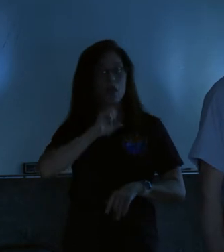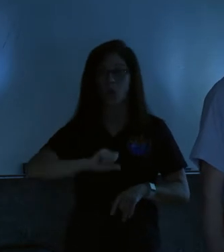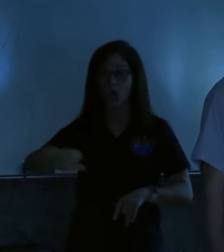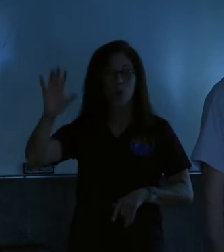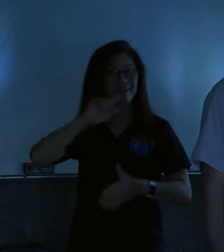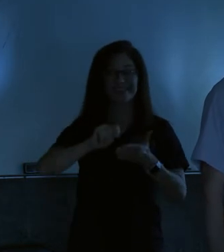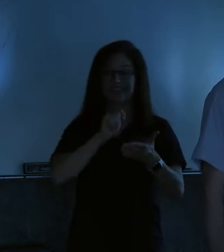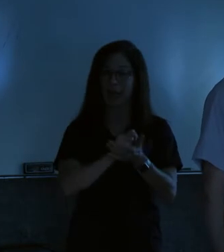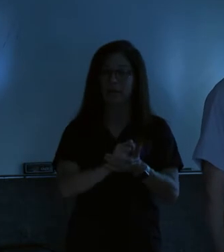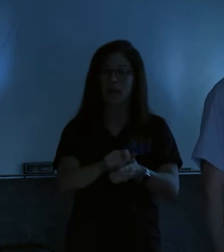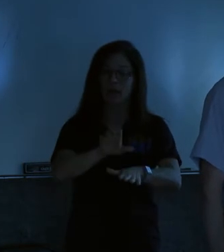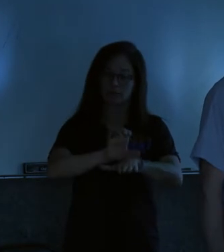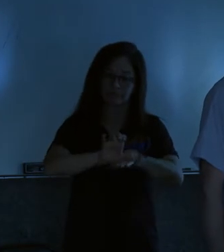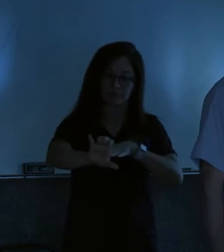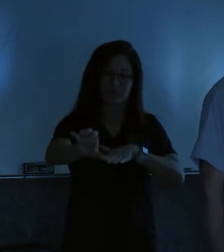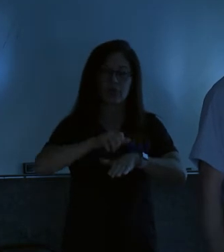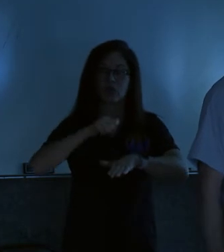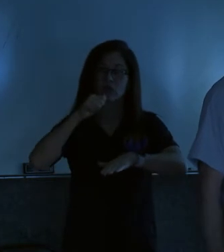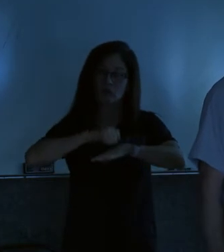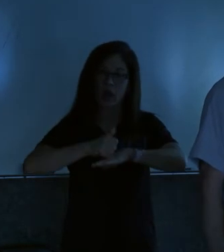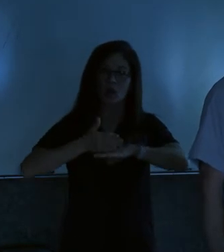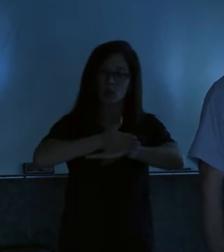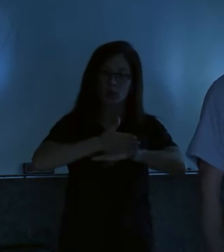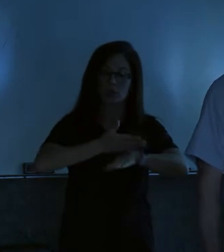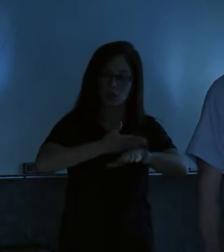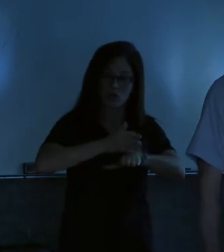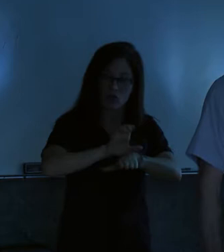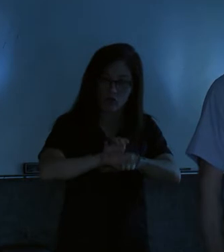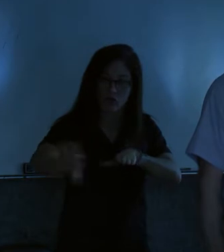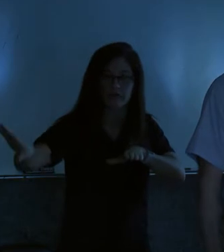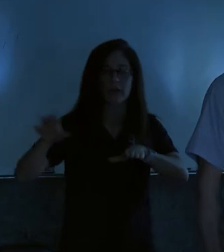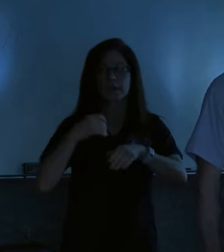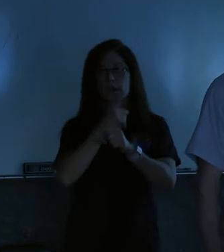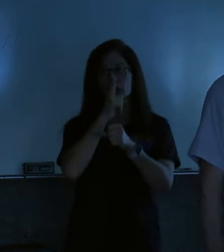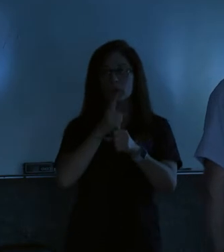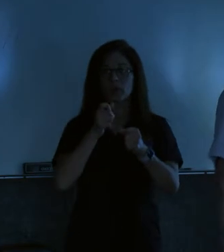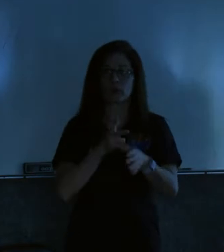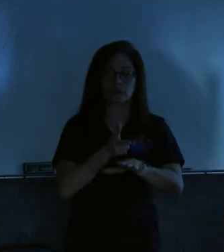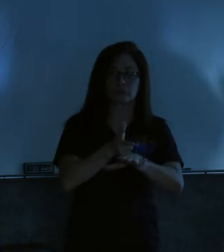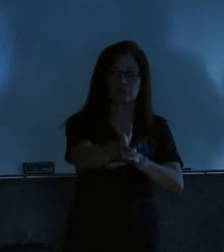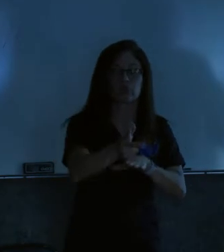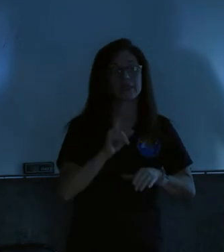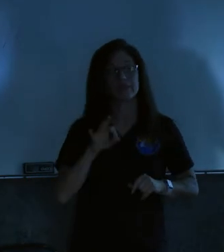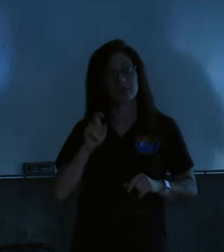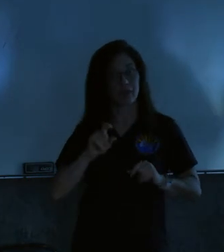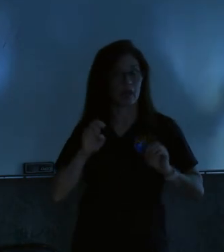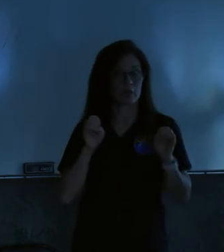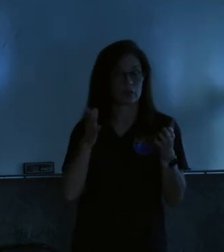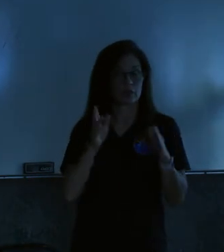rocks and clearing the wood off the road, trying to make those roads safe and passable in case we needed emergency services up there. So